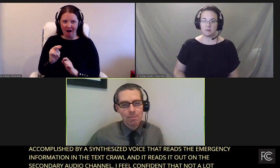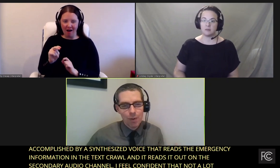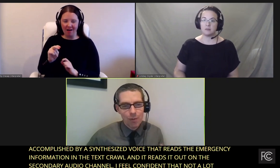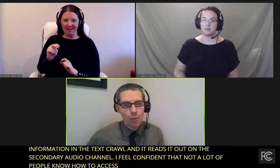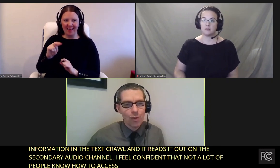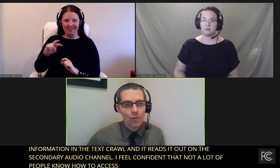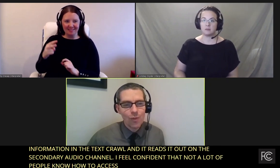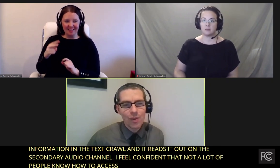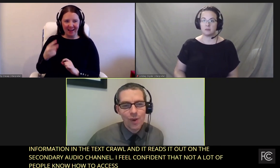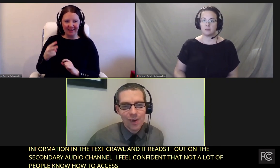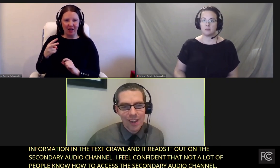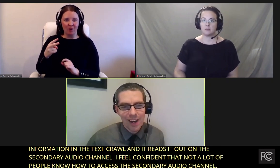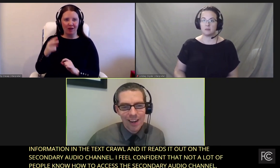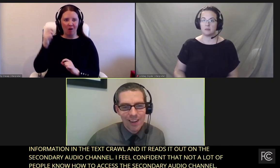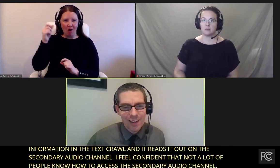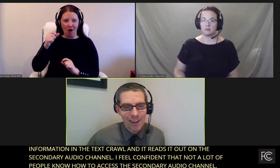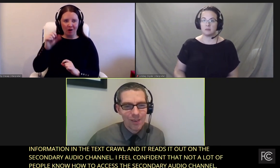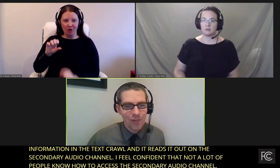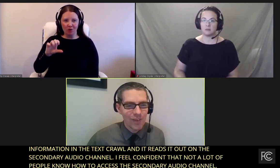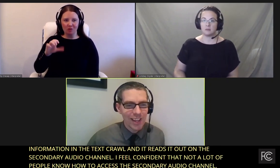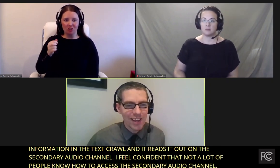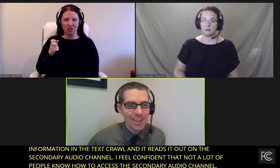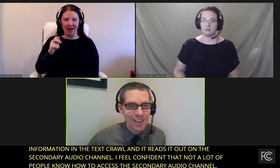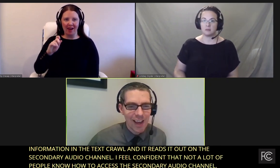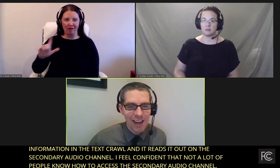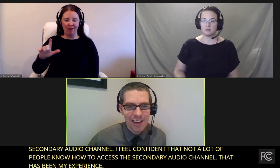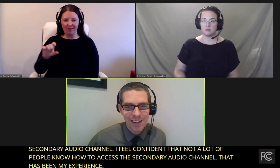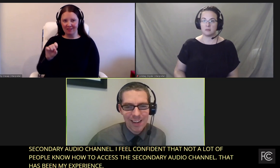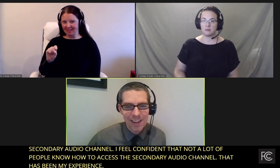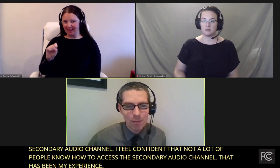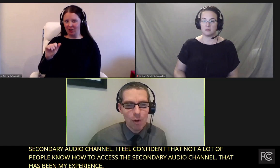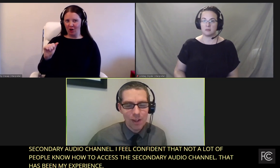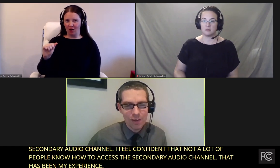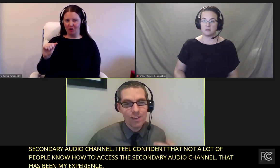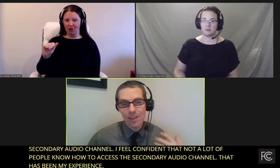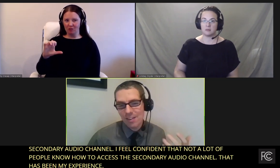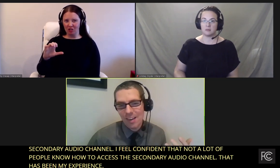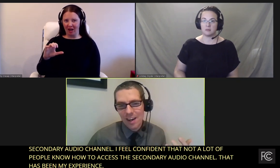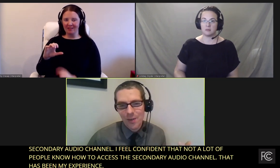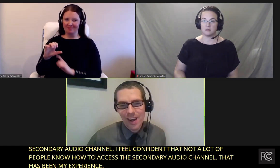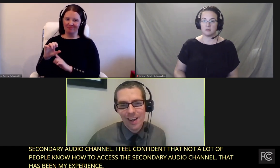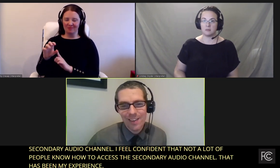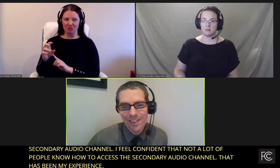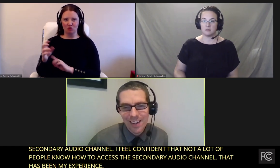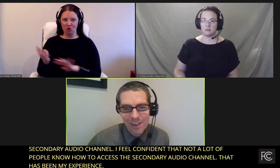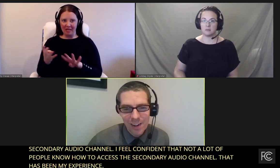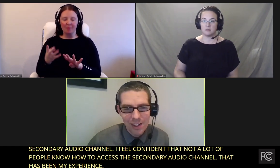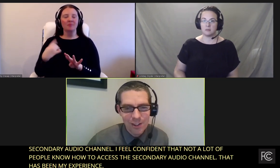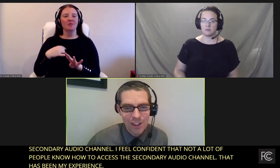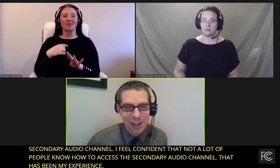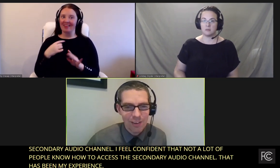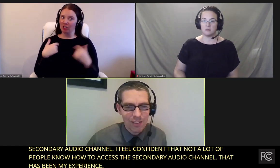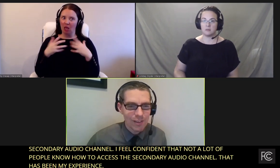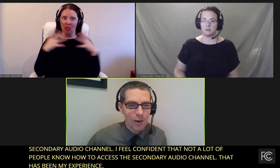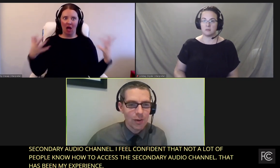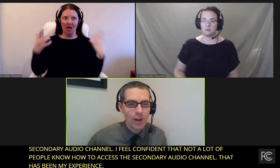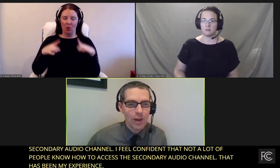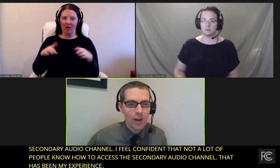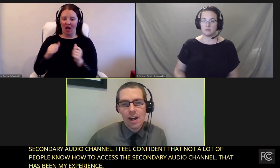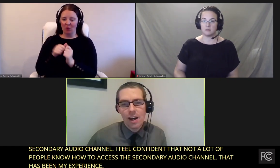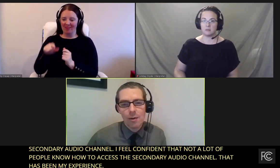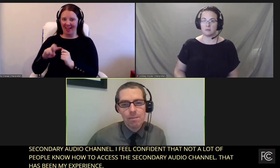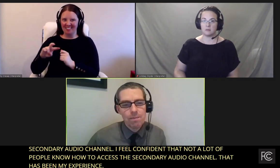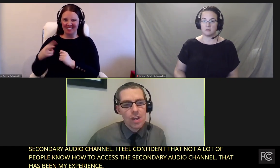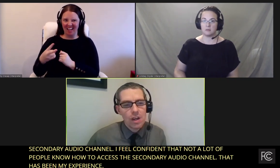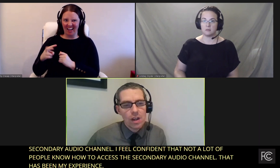but we will get into that in a moment. There's a lot going on in the secondary audio channel. So,